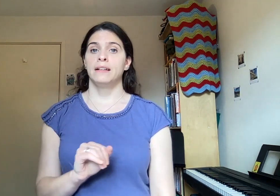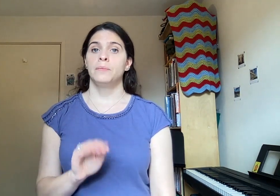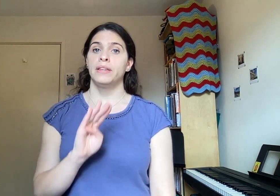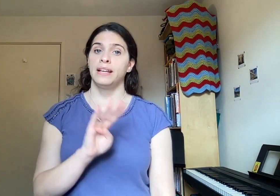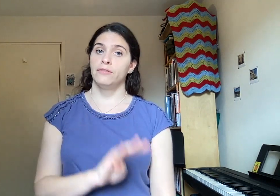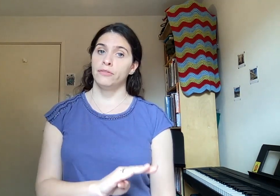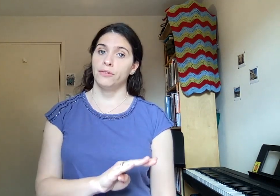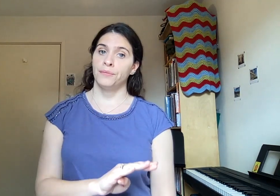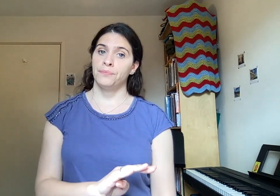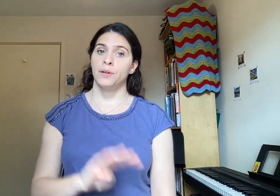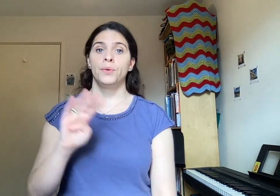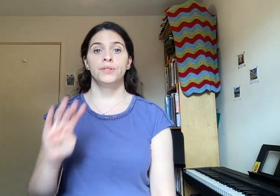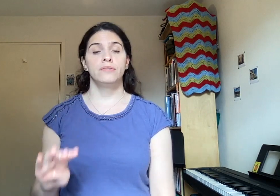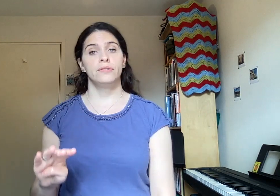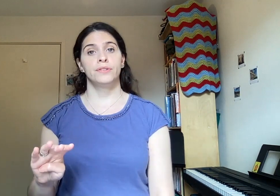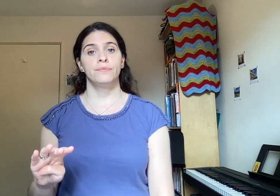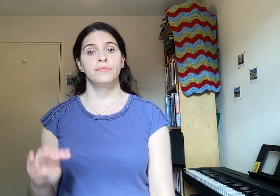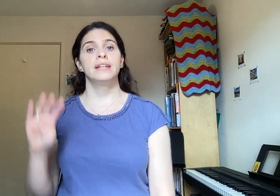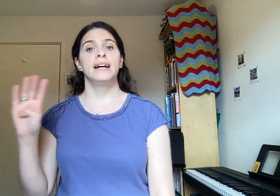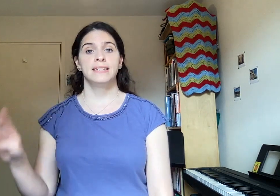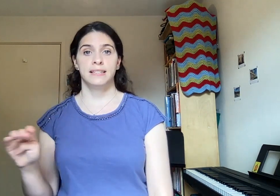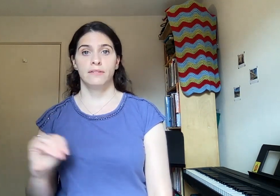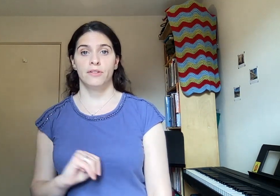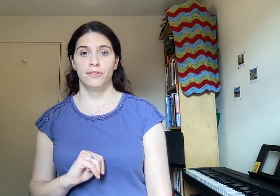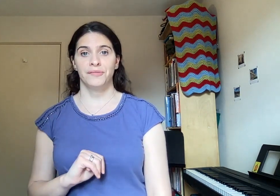breathing in for 4, pausing for 4 and hissing for 4.